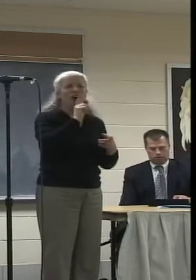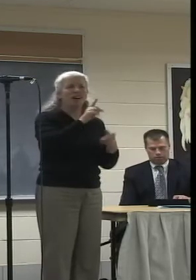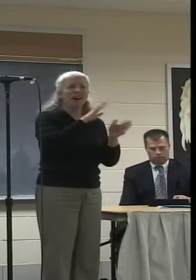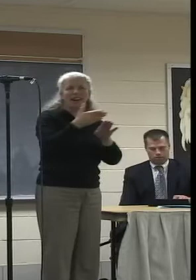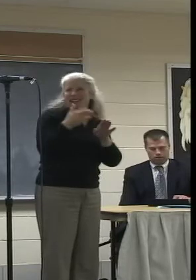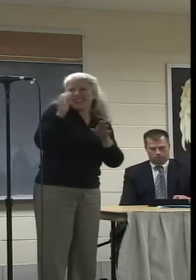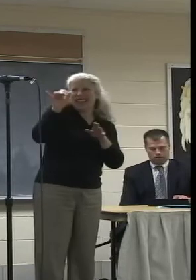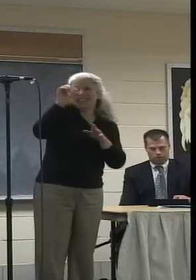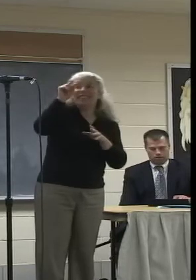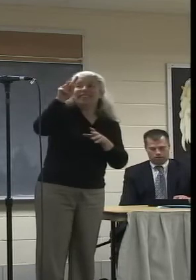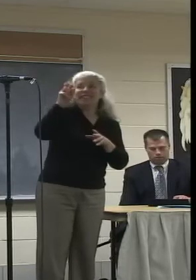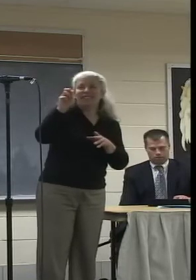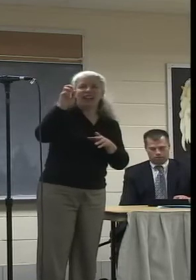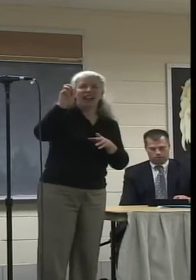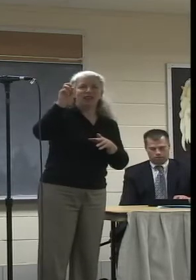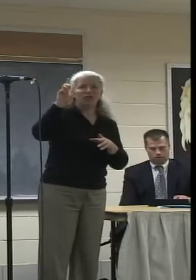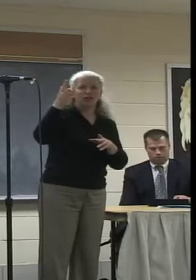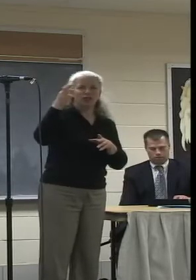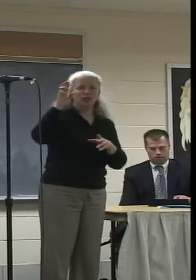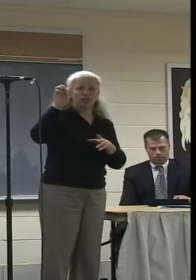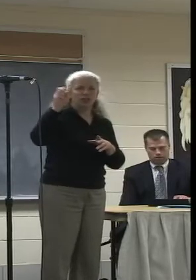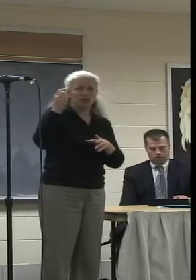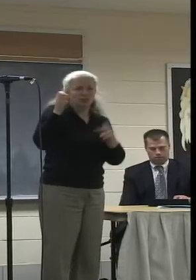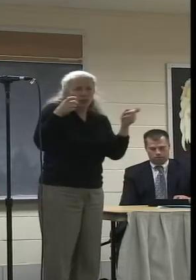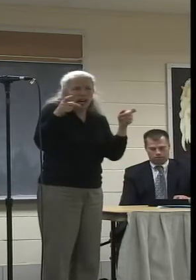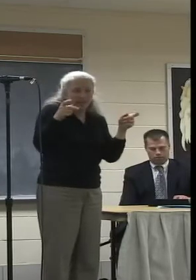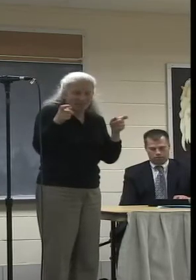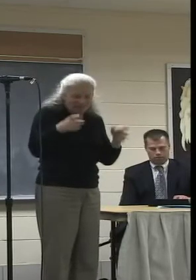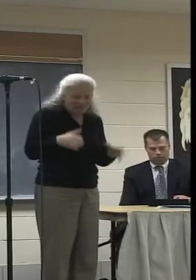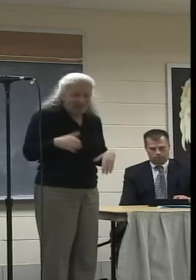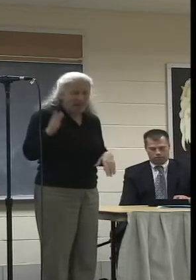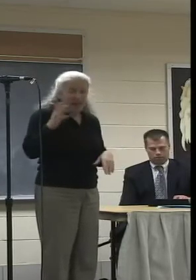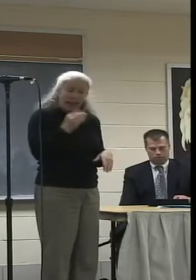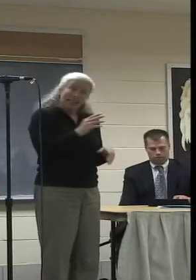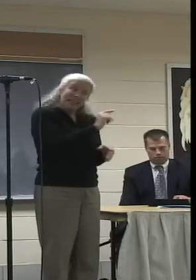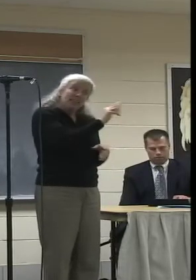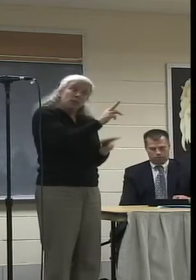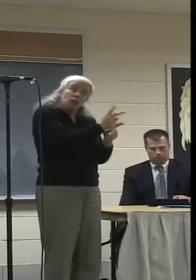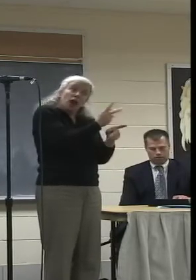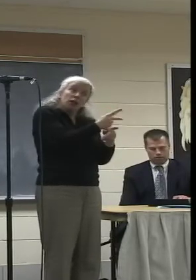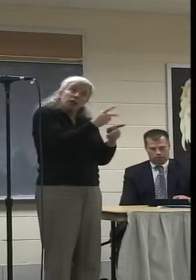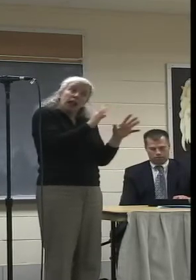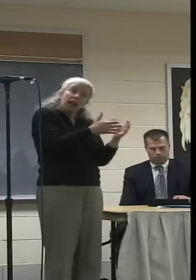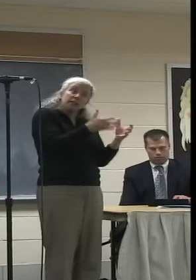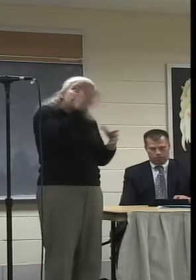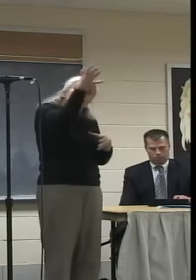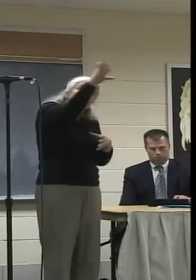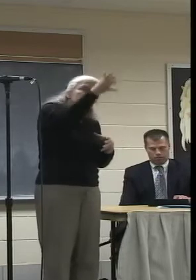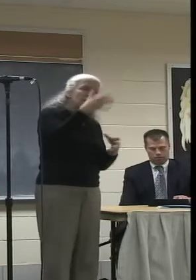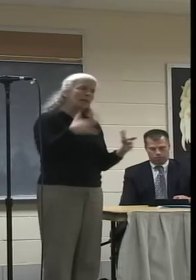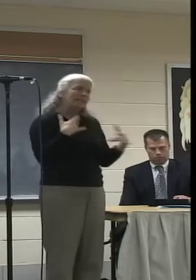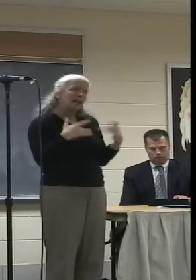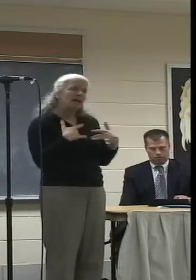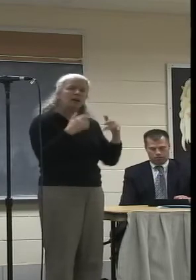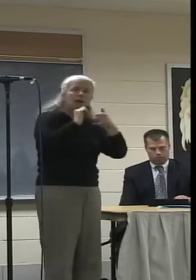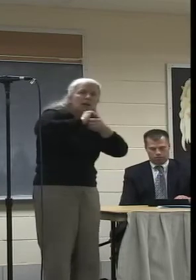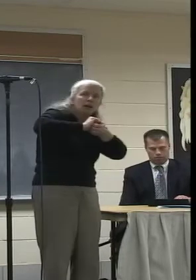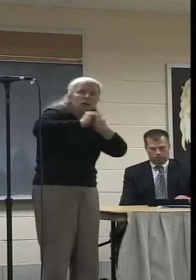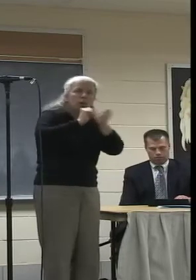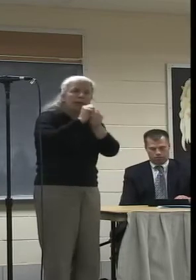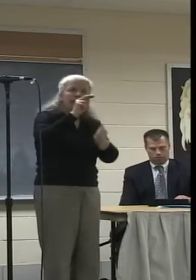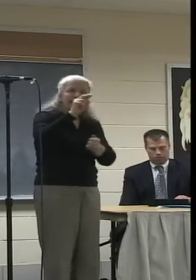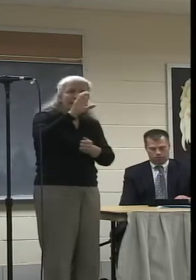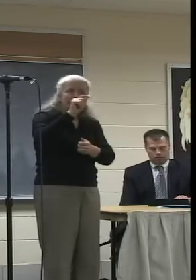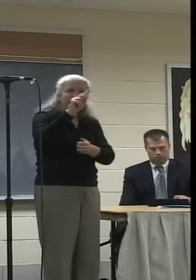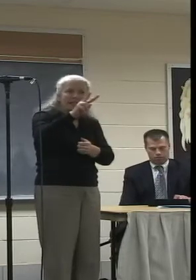I also am really excited to see where this TV production class goes into the future with collaborating with NCTV and